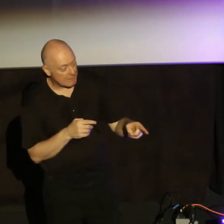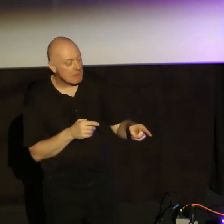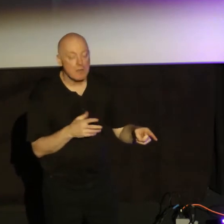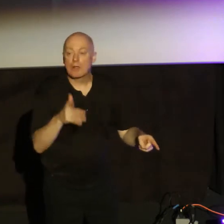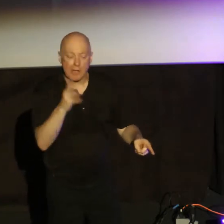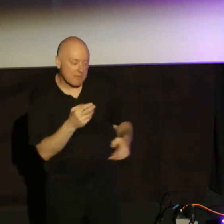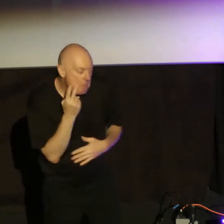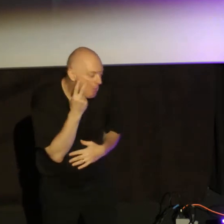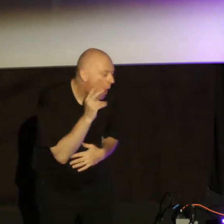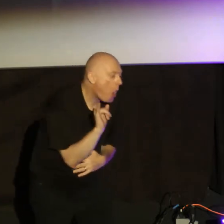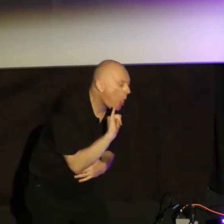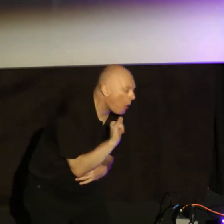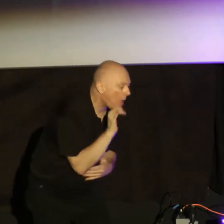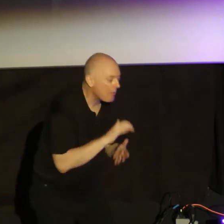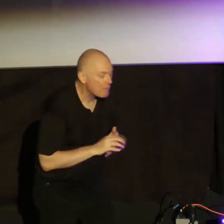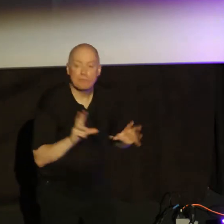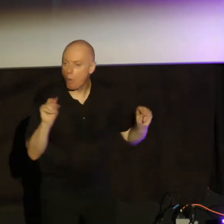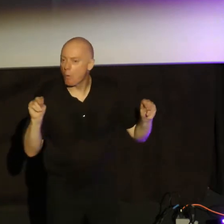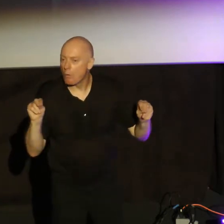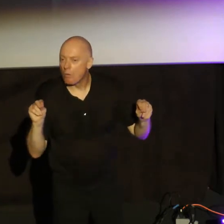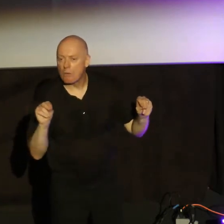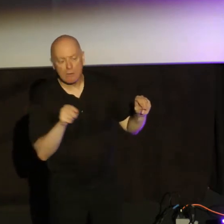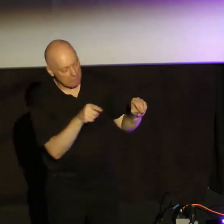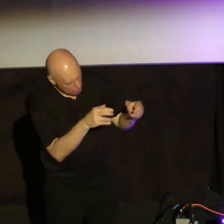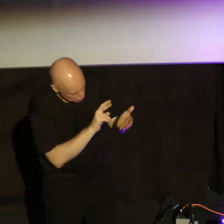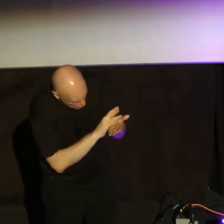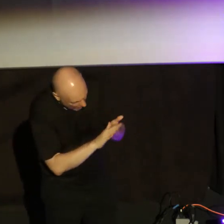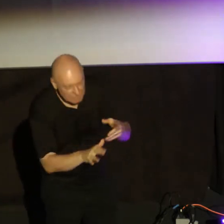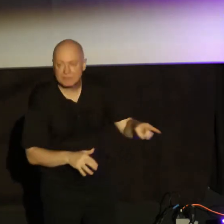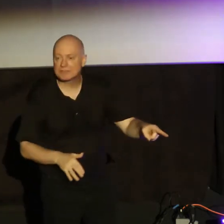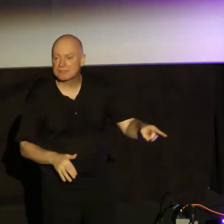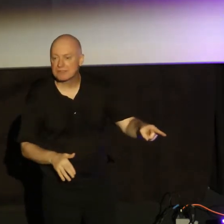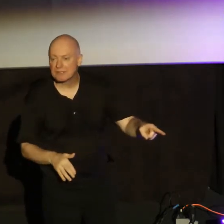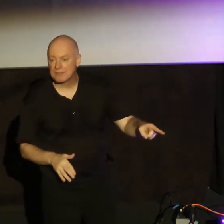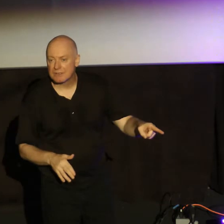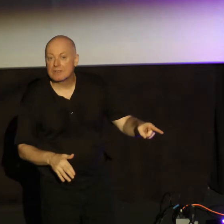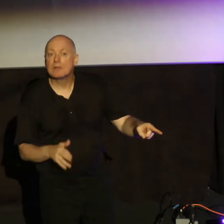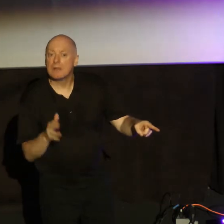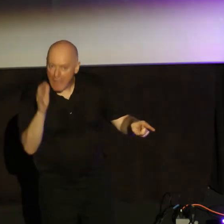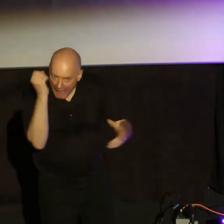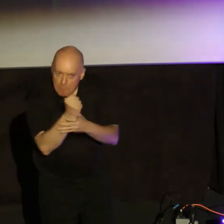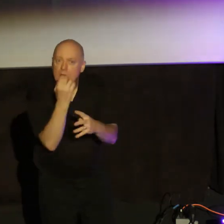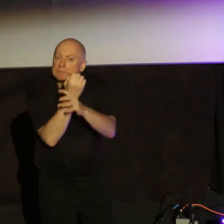believes. He says, no, this is righteousness. This is salvation for Abraham. This is righteousness.